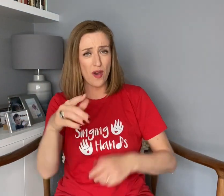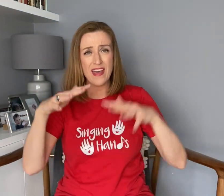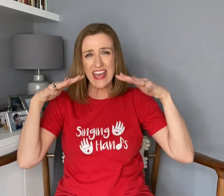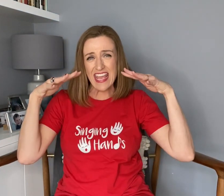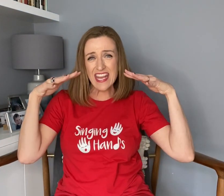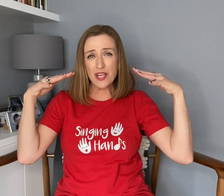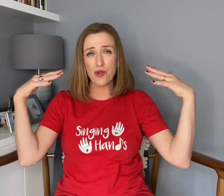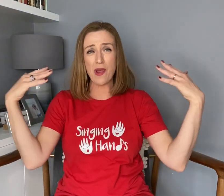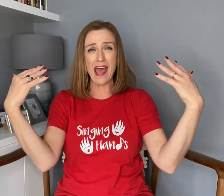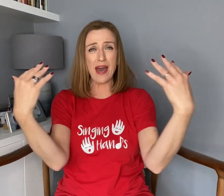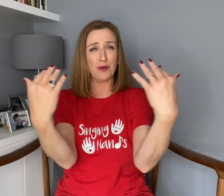in a crowd.